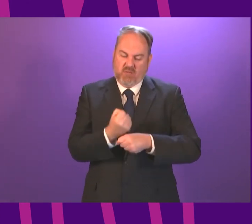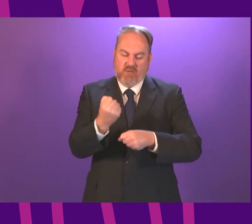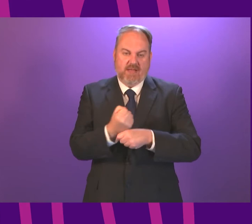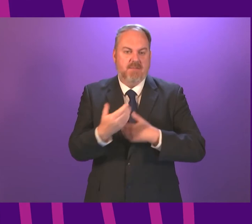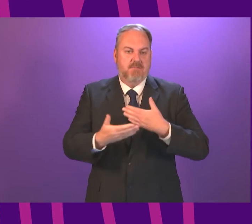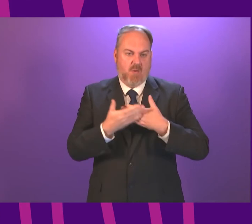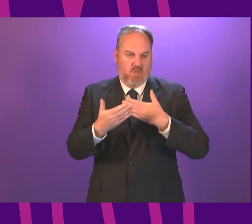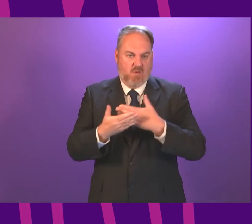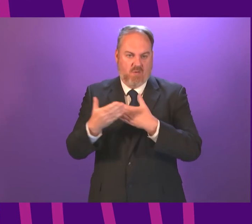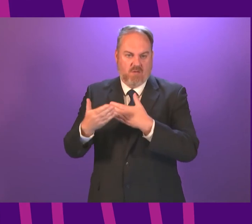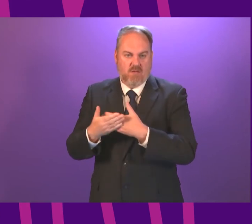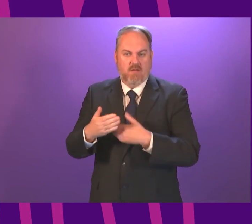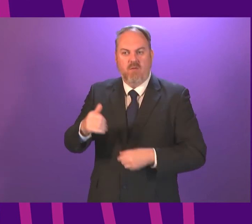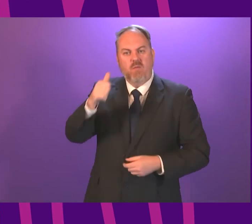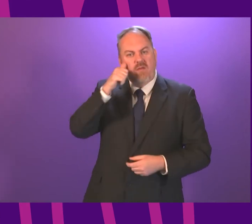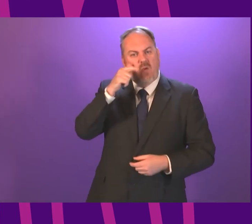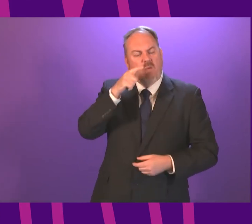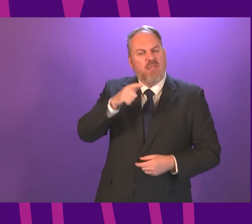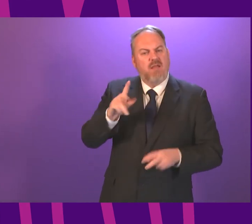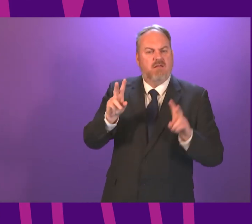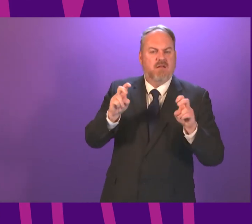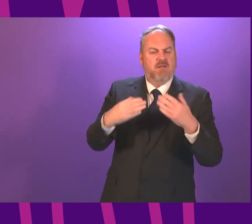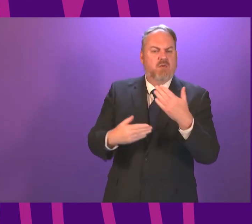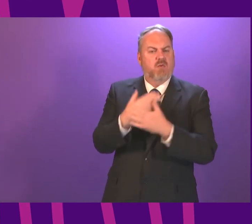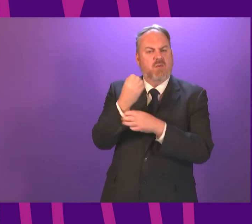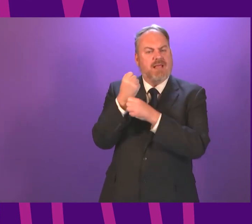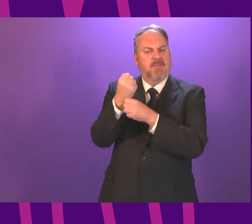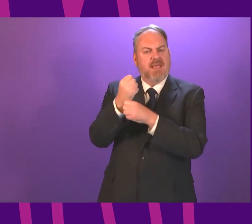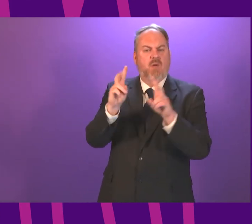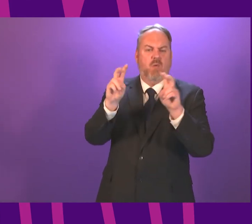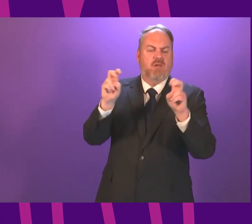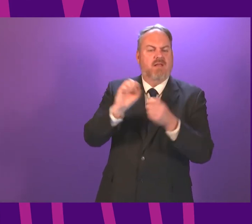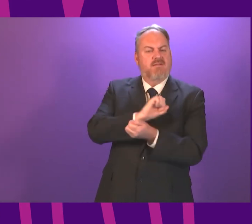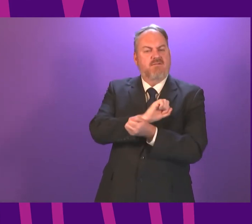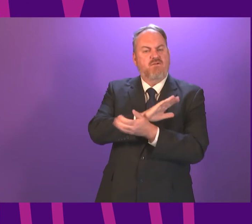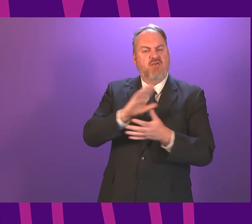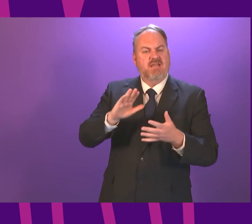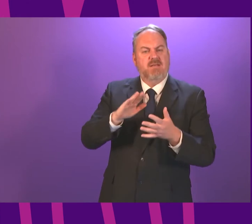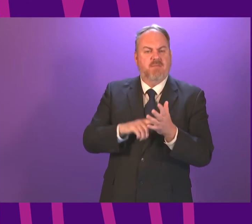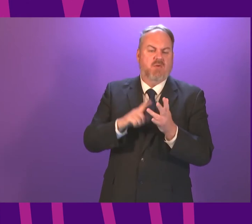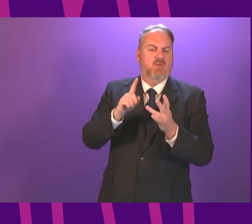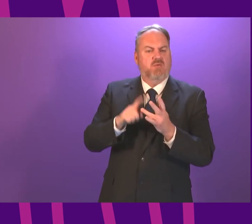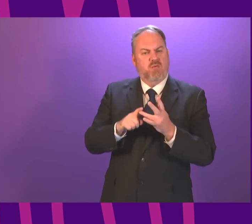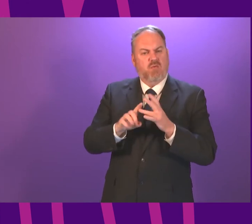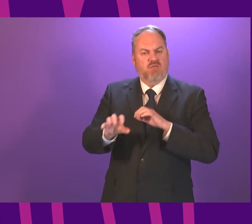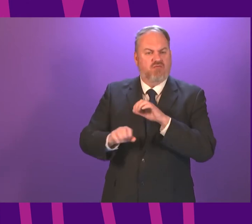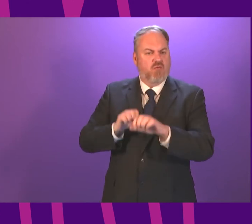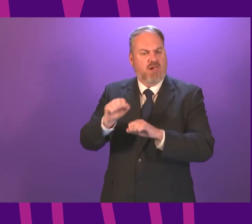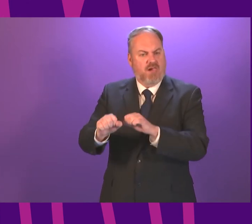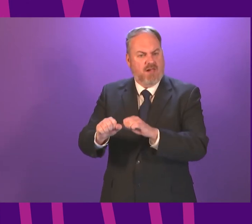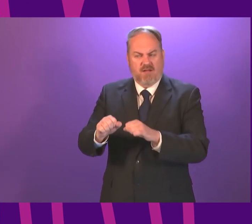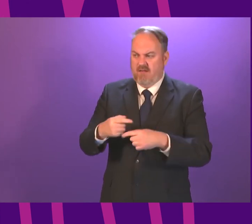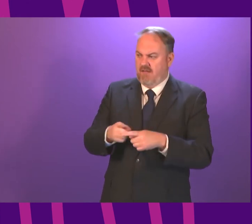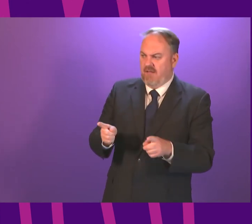aware of the Freedom to Crawl campaign being launched today by the Roof Coalition, including Shelter and other charities and grassroots